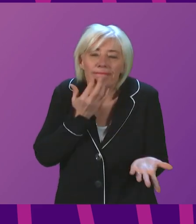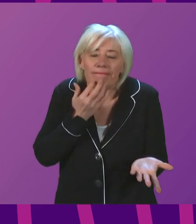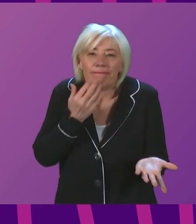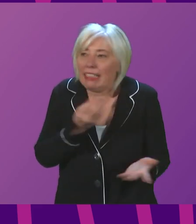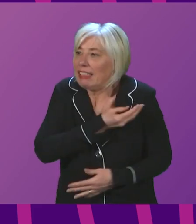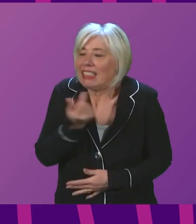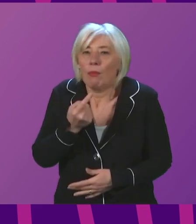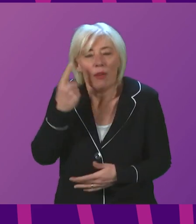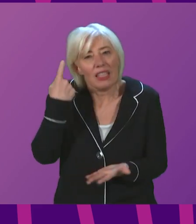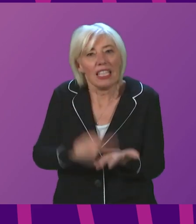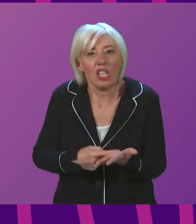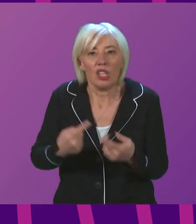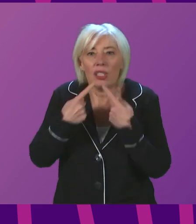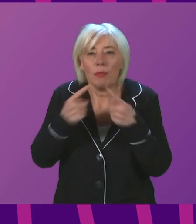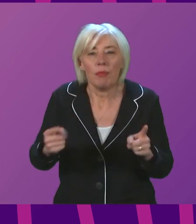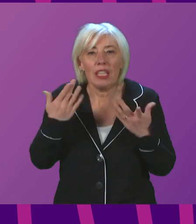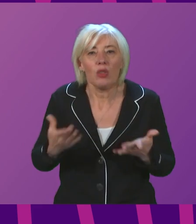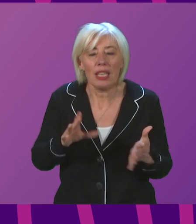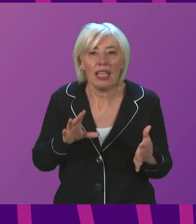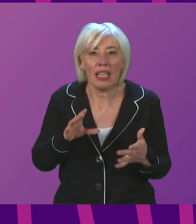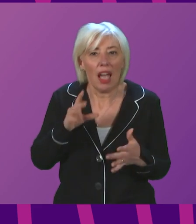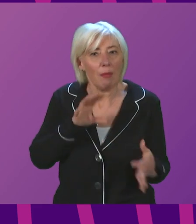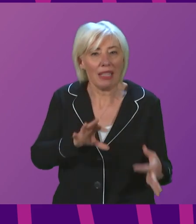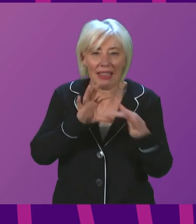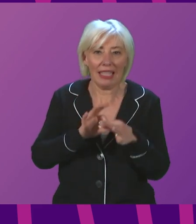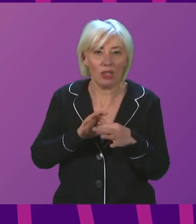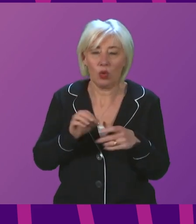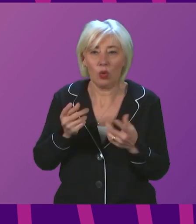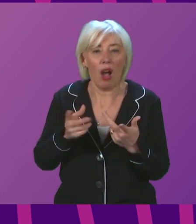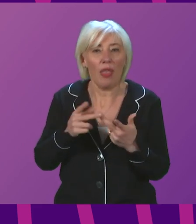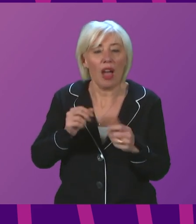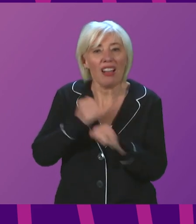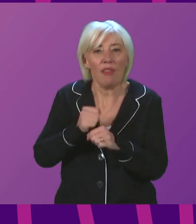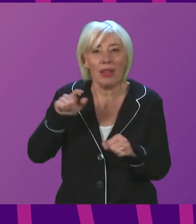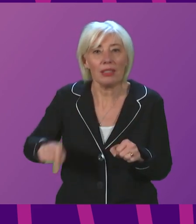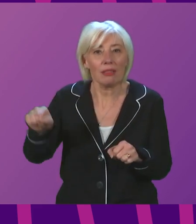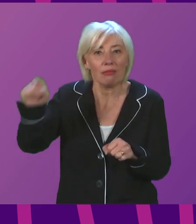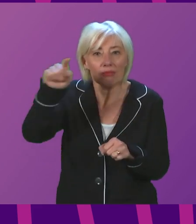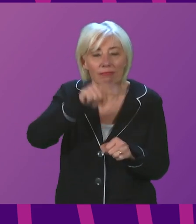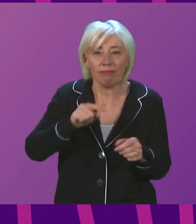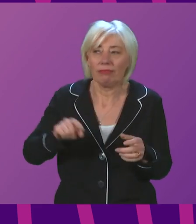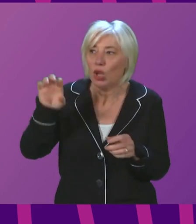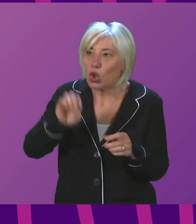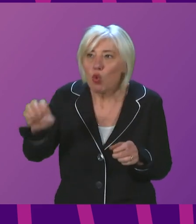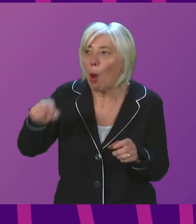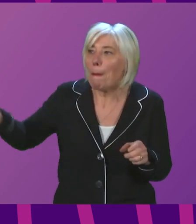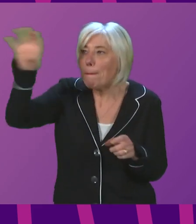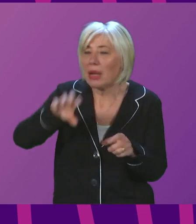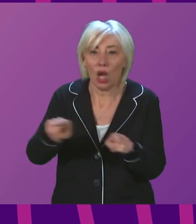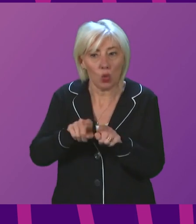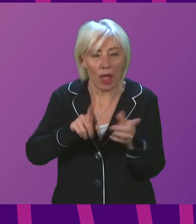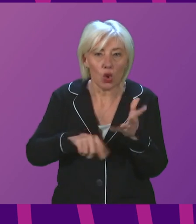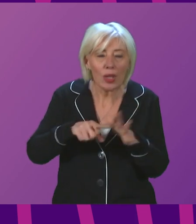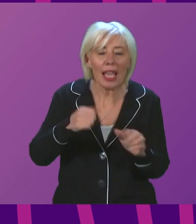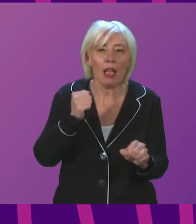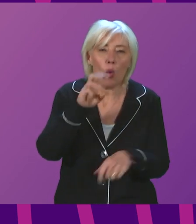the decisions I have outlined today are in common with decisions that are being taken by governments in many other parts of Europe. Indeed, in many other parts of the UK,